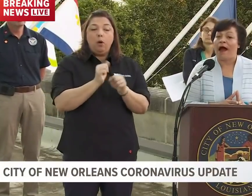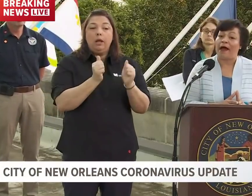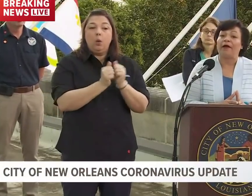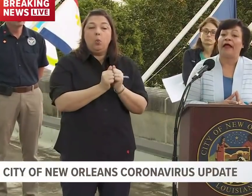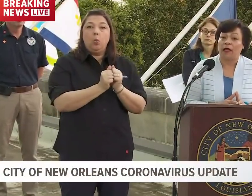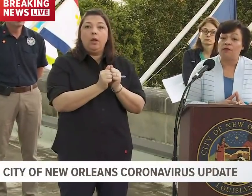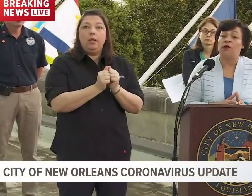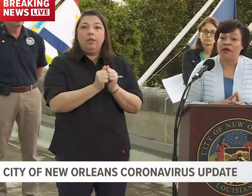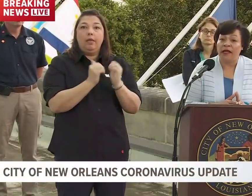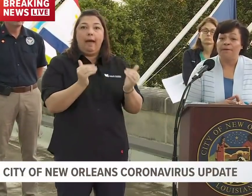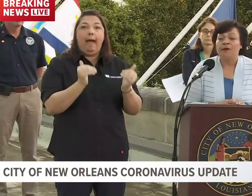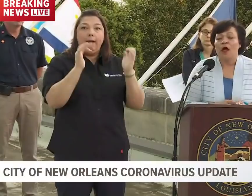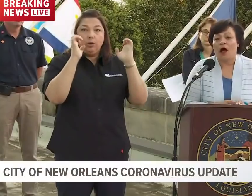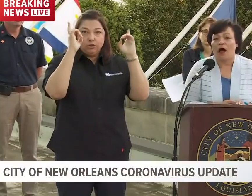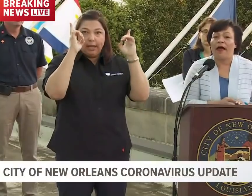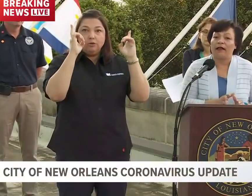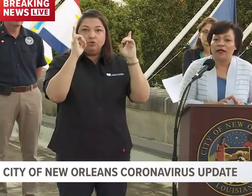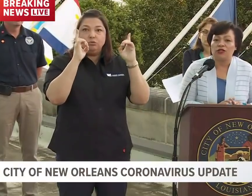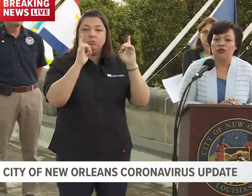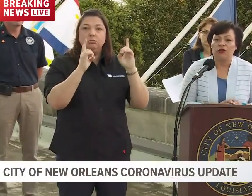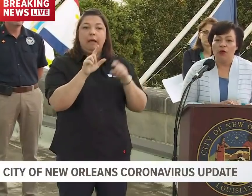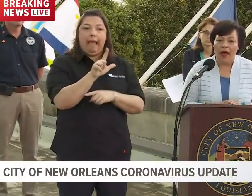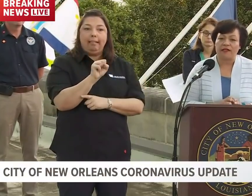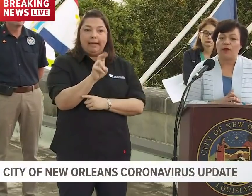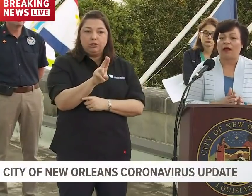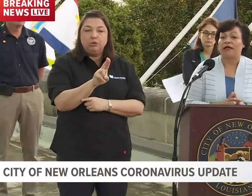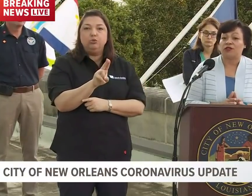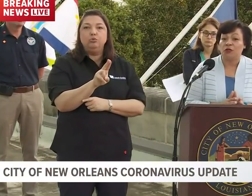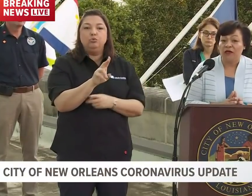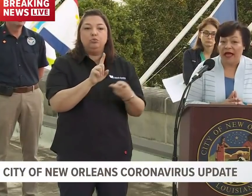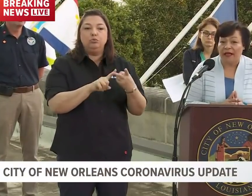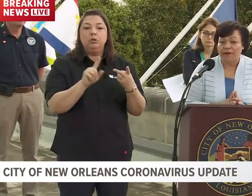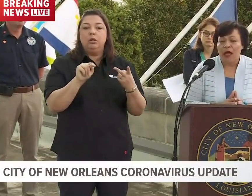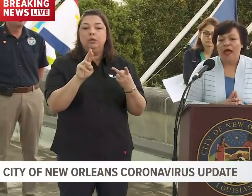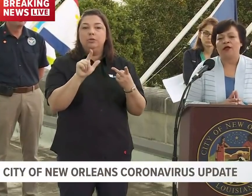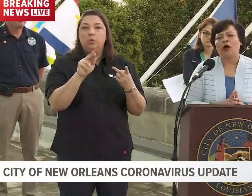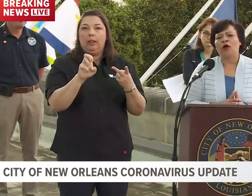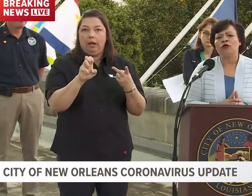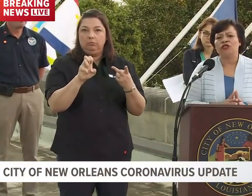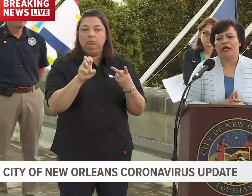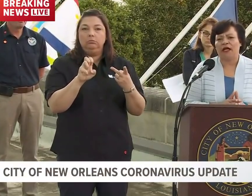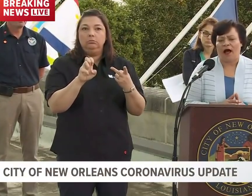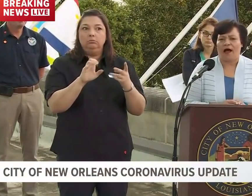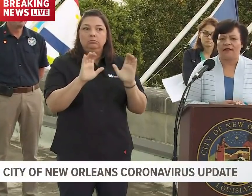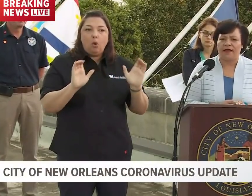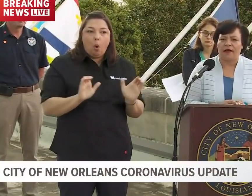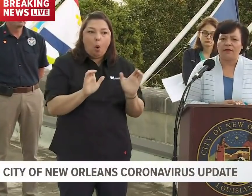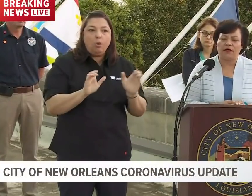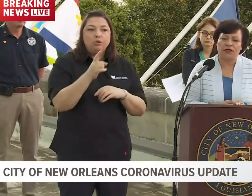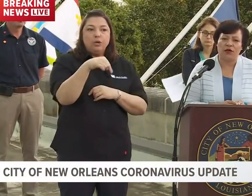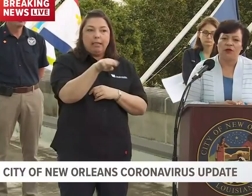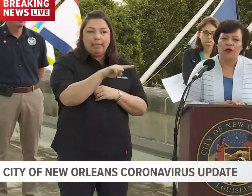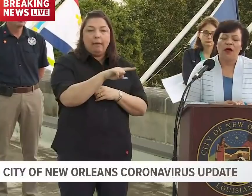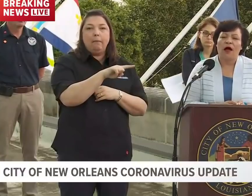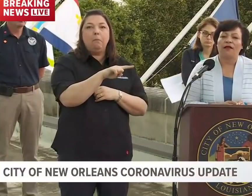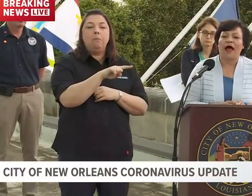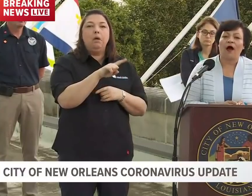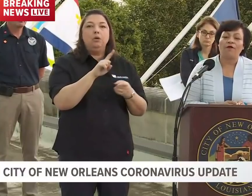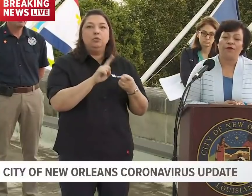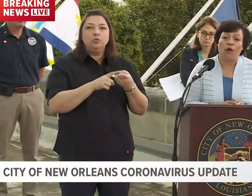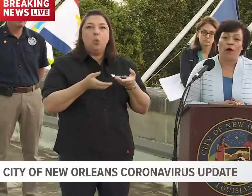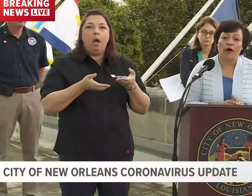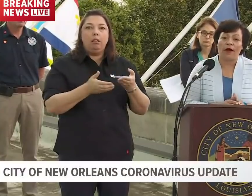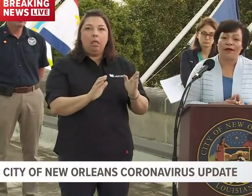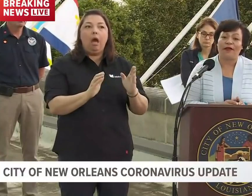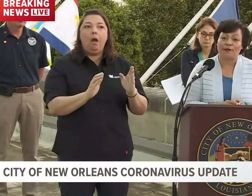our higher ed community, LSU, as well as Tulane, and urging them to allow